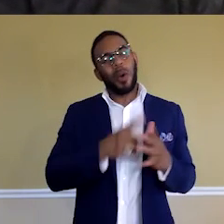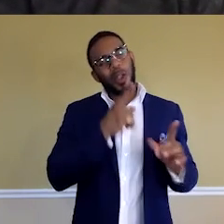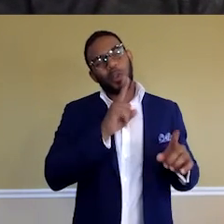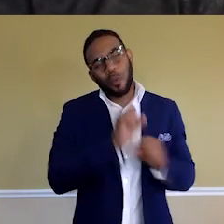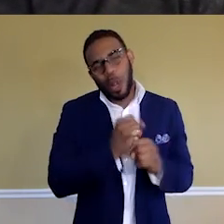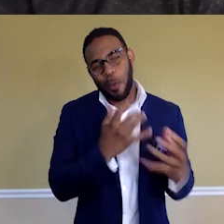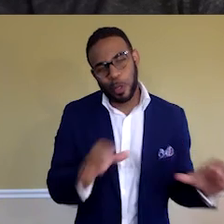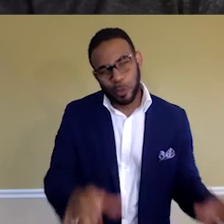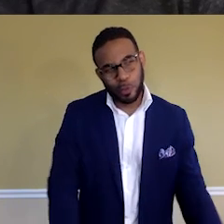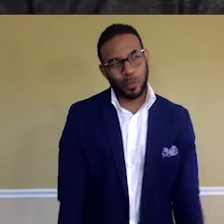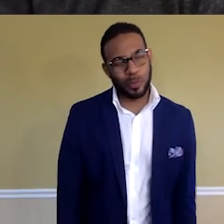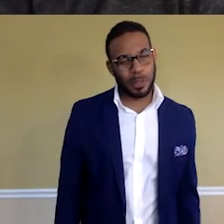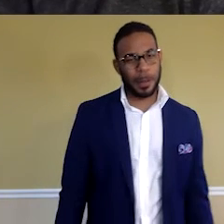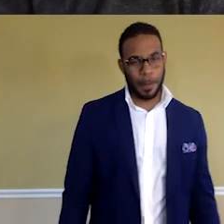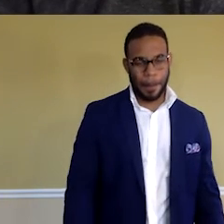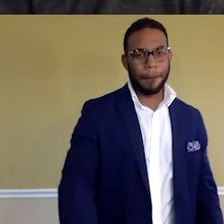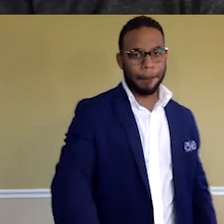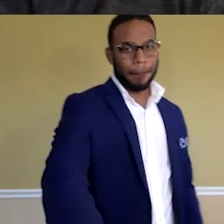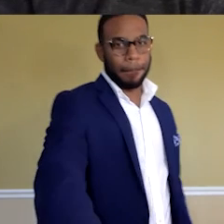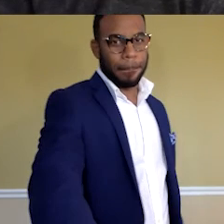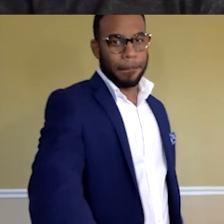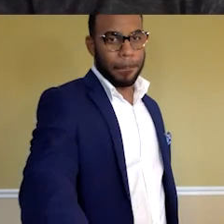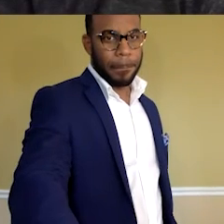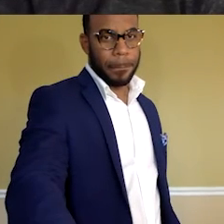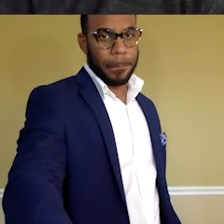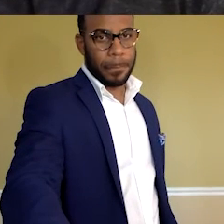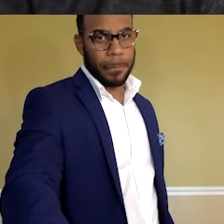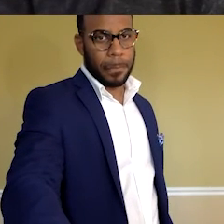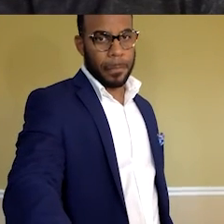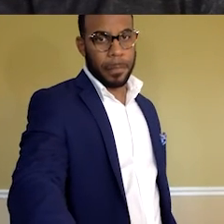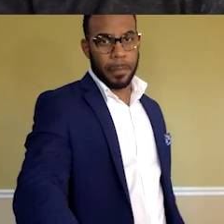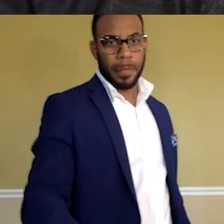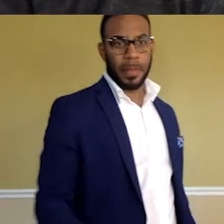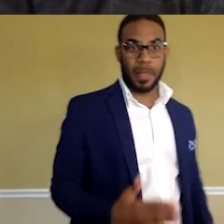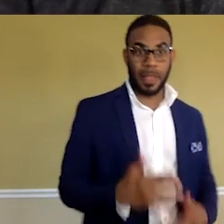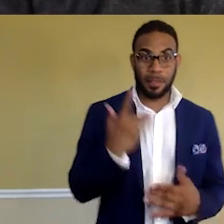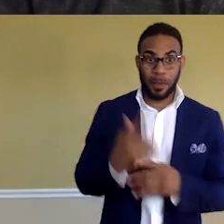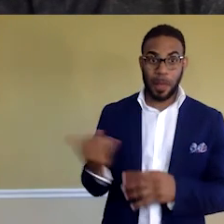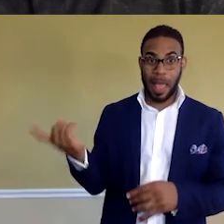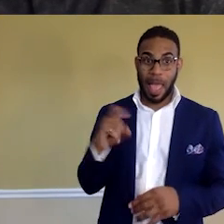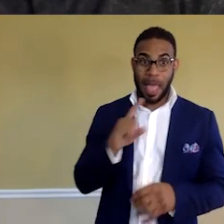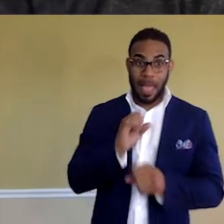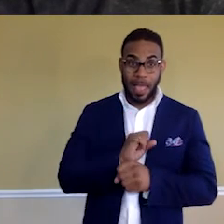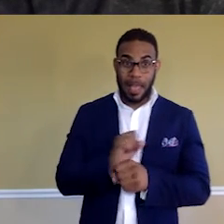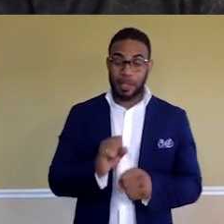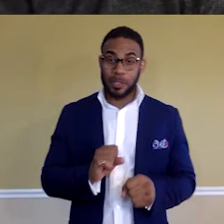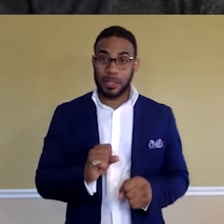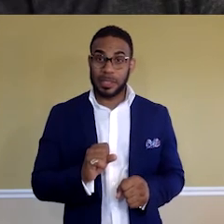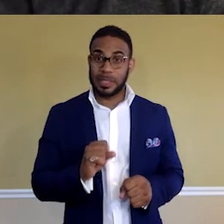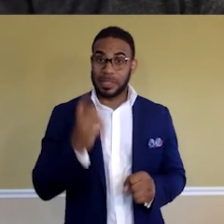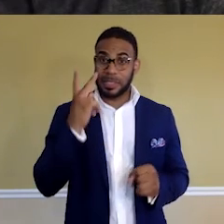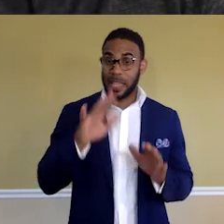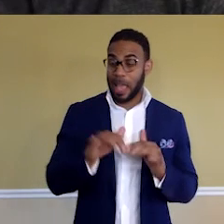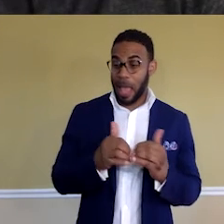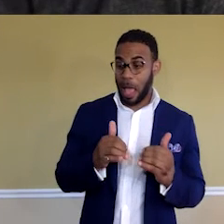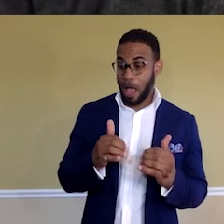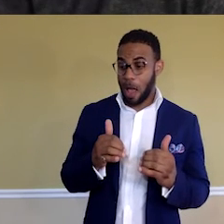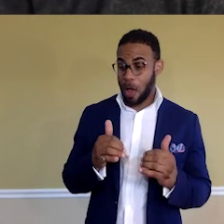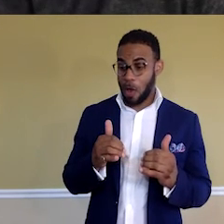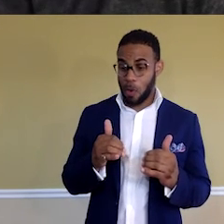want to do? Well, now, when somebody asked me how we're actually seeing how we're calculating our progress